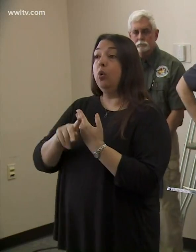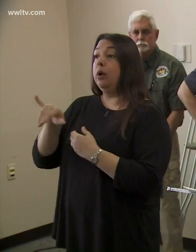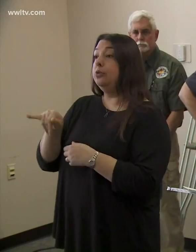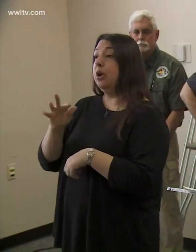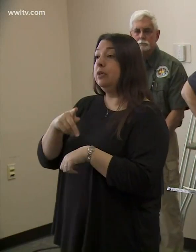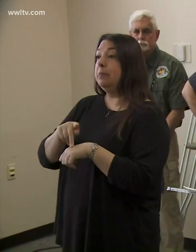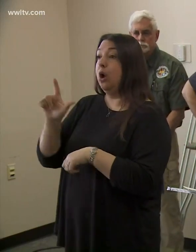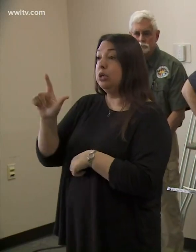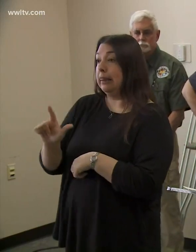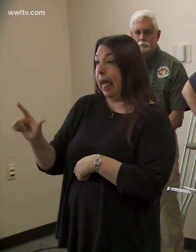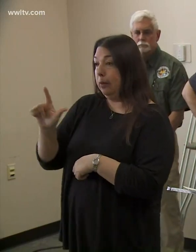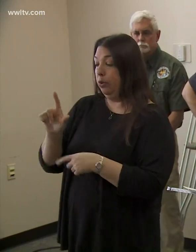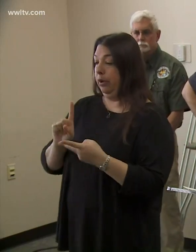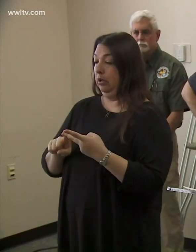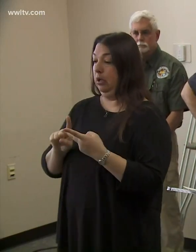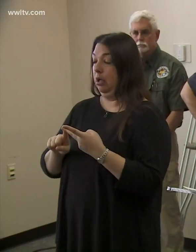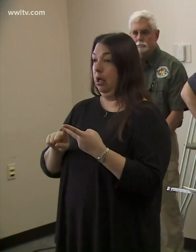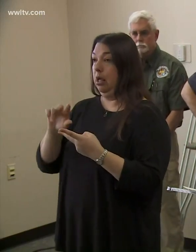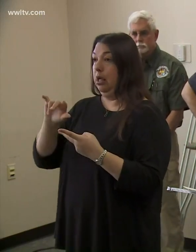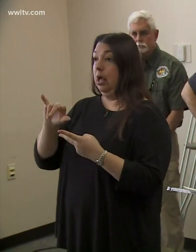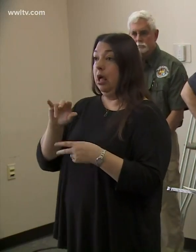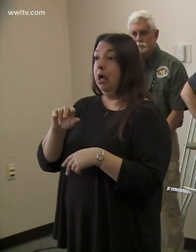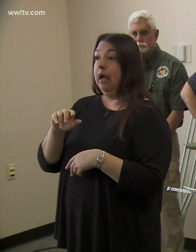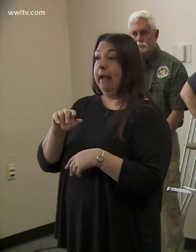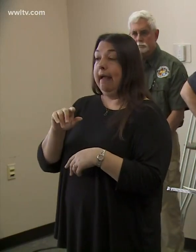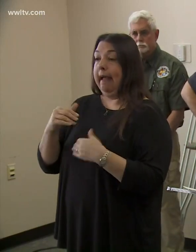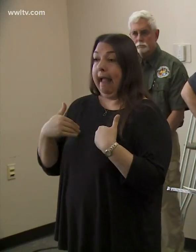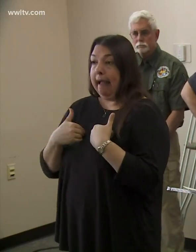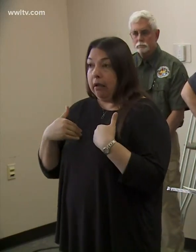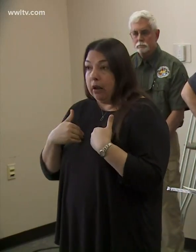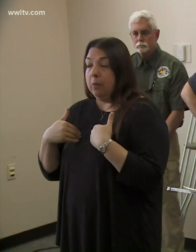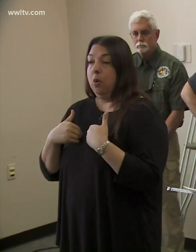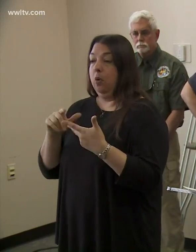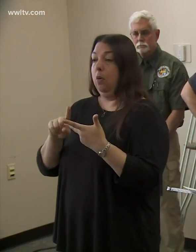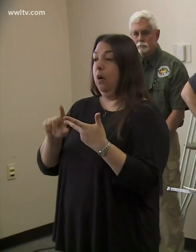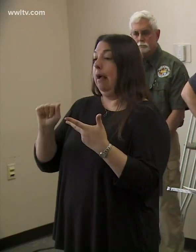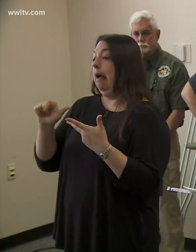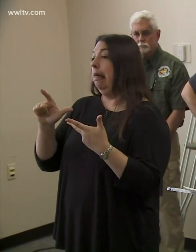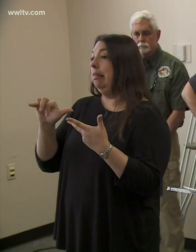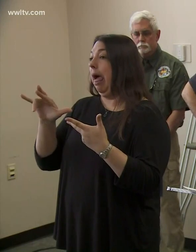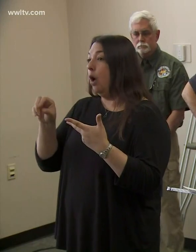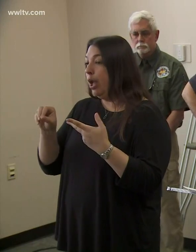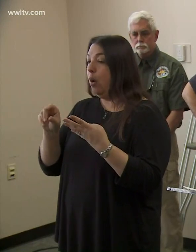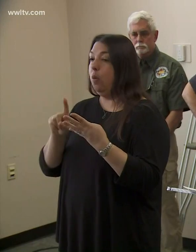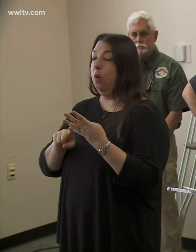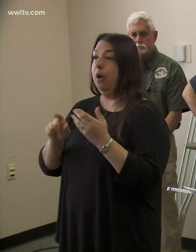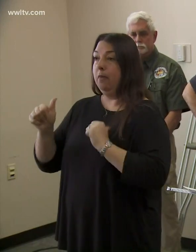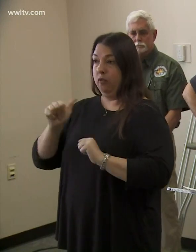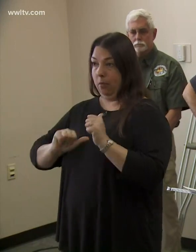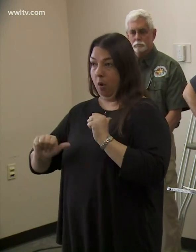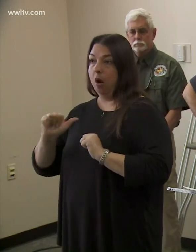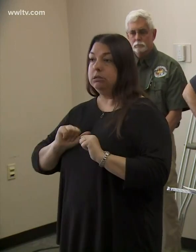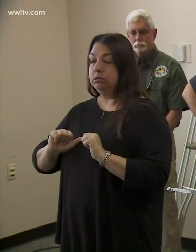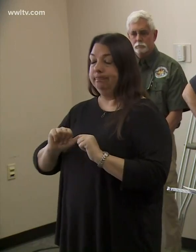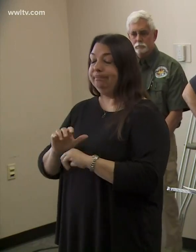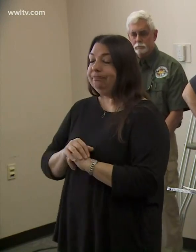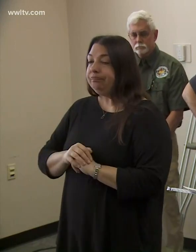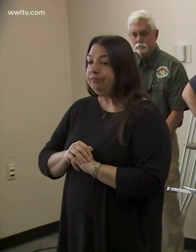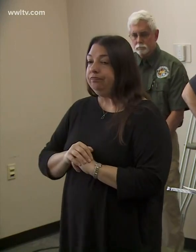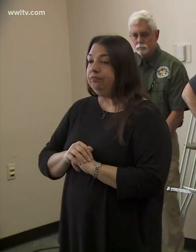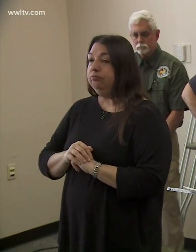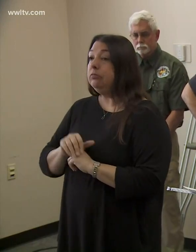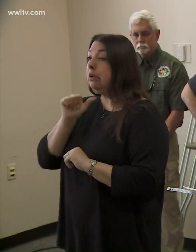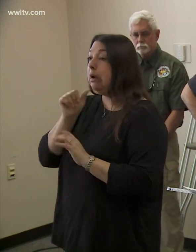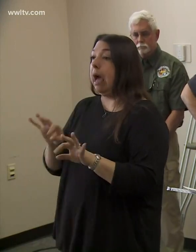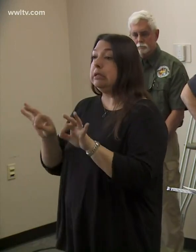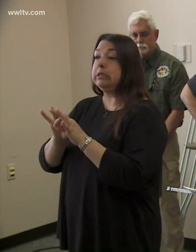Jefferson Parish libraries, our Jefferson Parish animal shelters, Elario Center, our Performing Arts Society. All